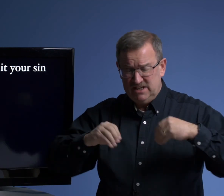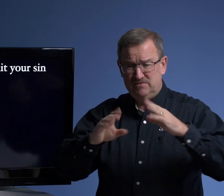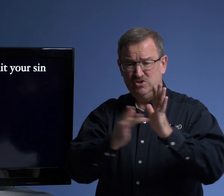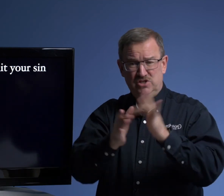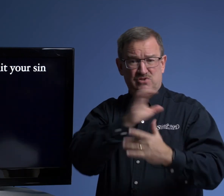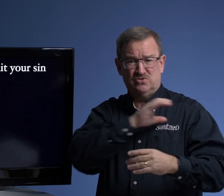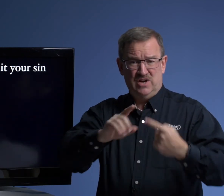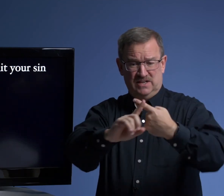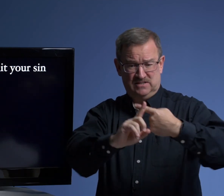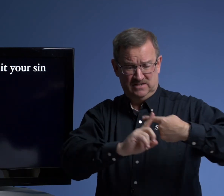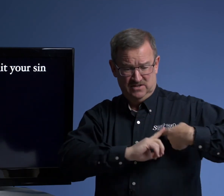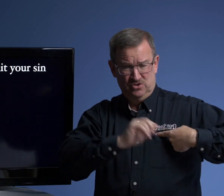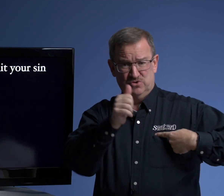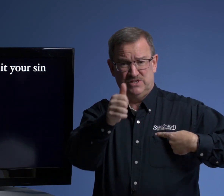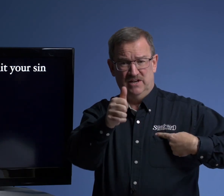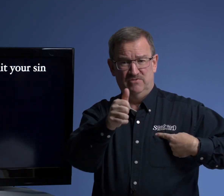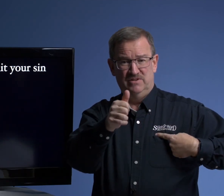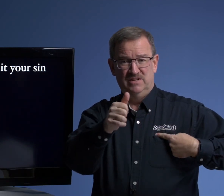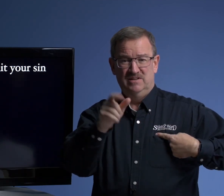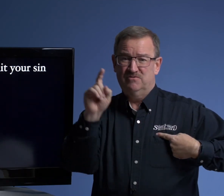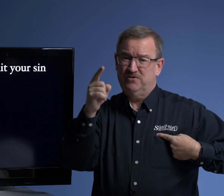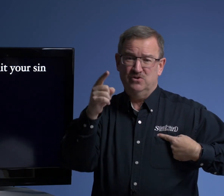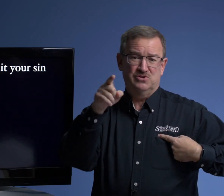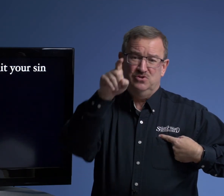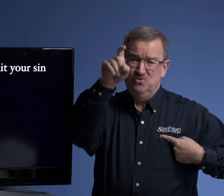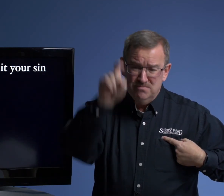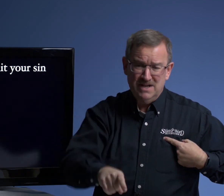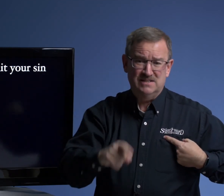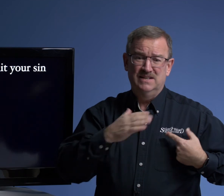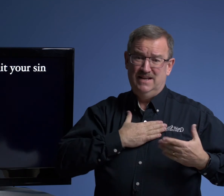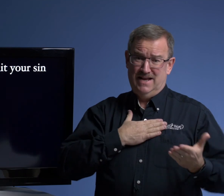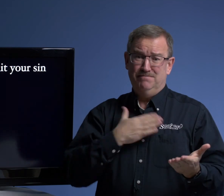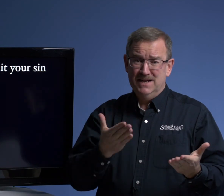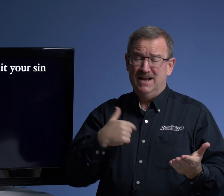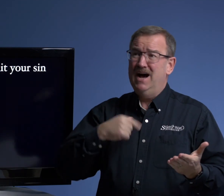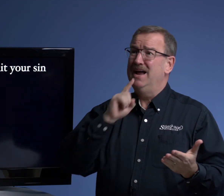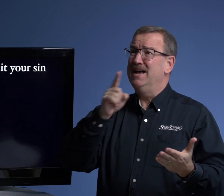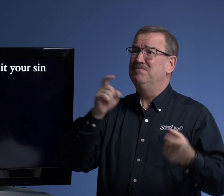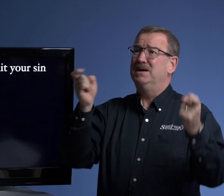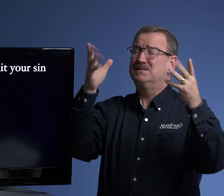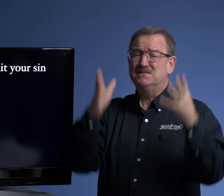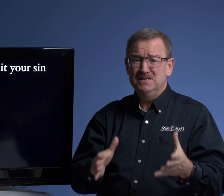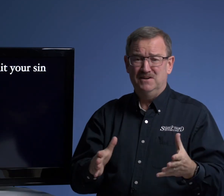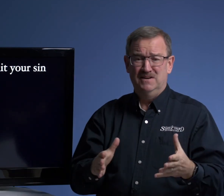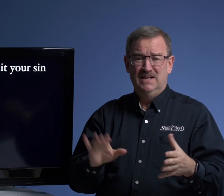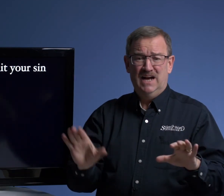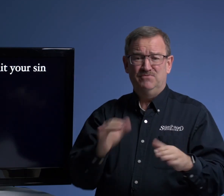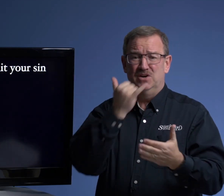Jesus Christ yourself, first, you must admit, I am a sinner. I've done